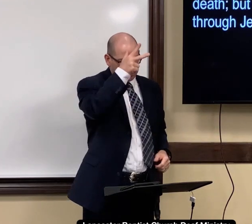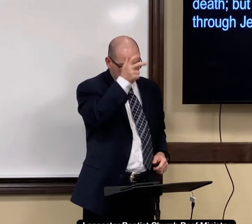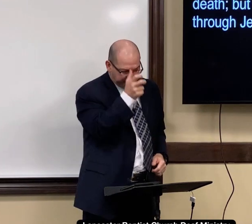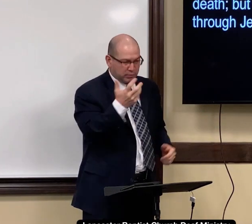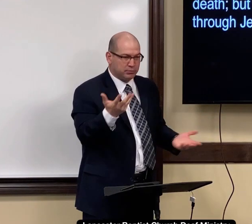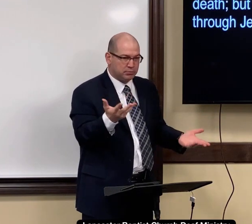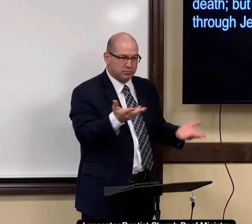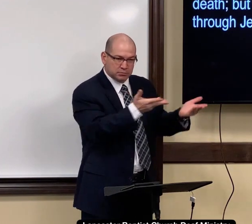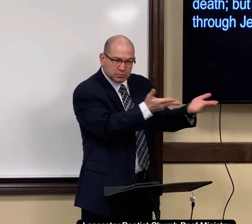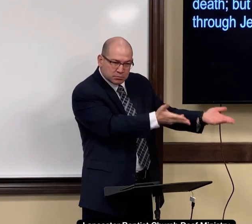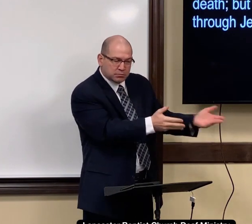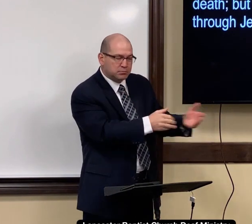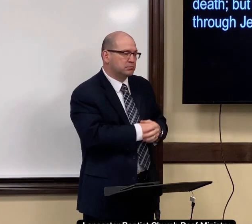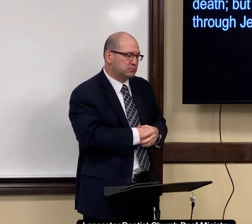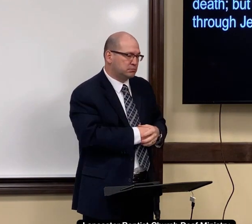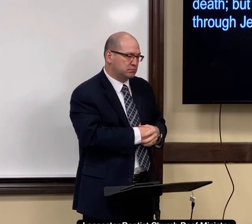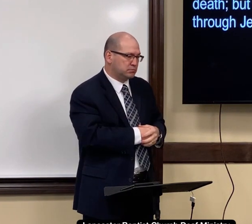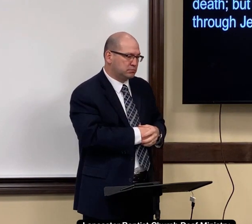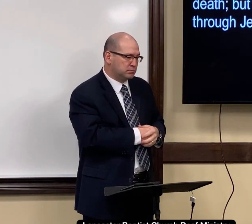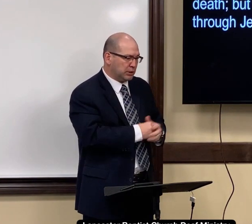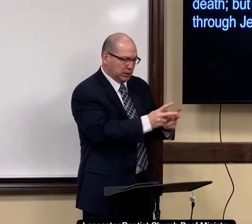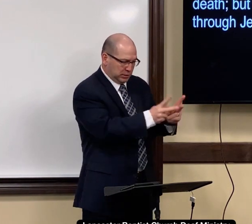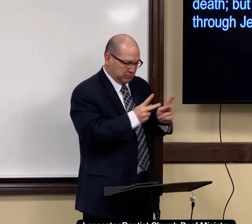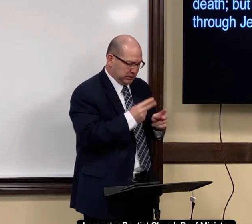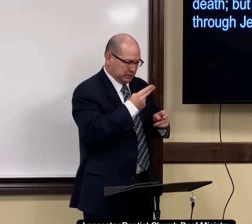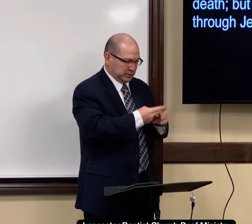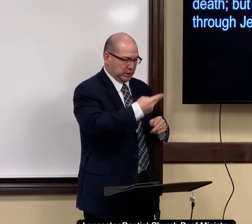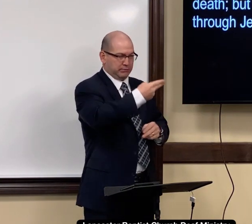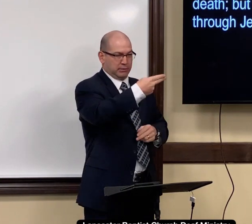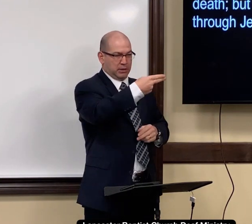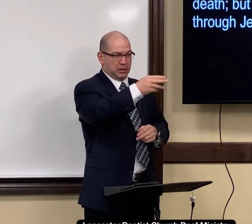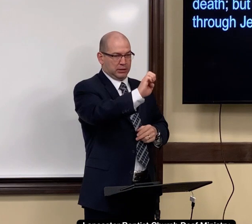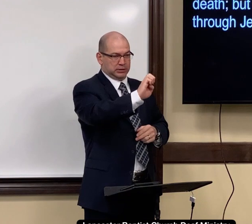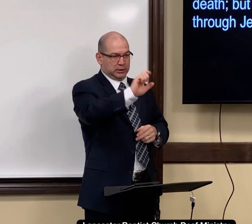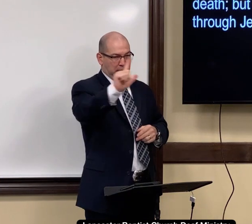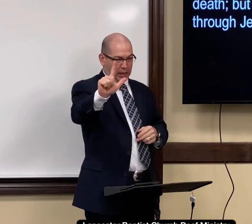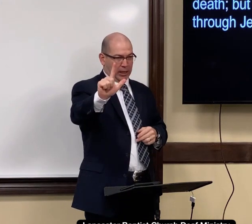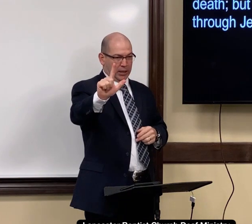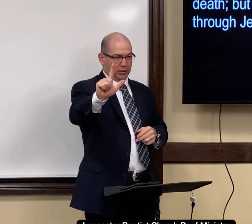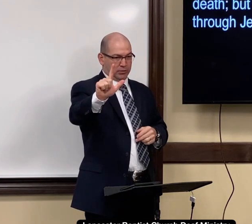for the bad angels. For Satan himself. A place named hell.